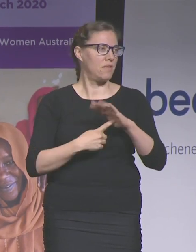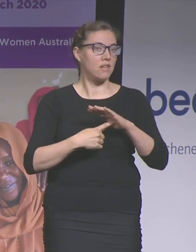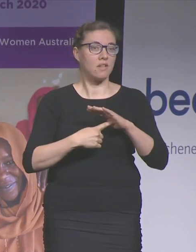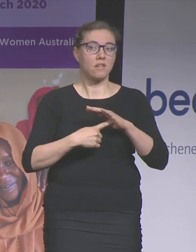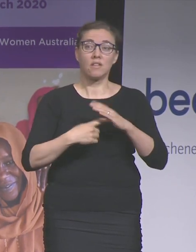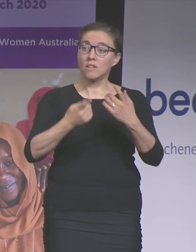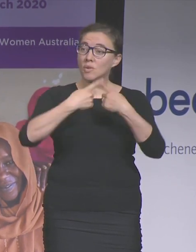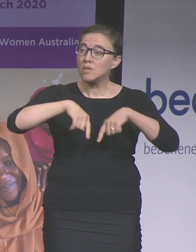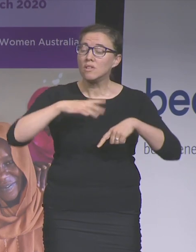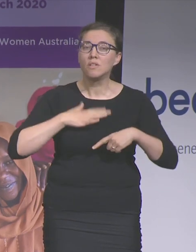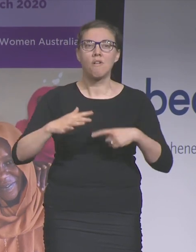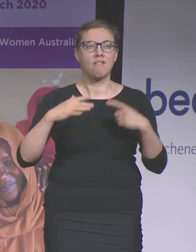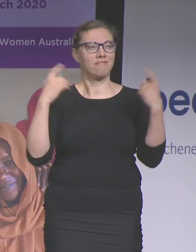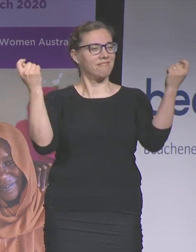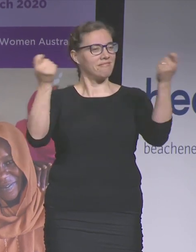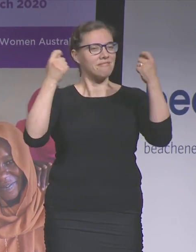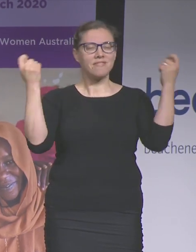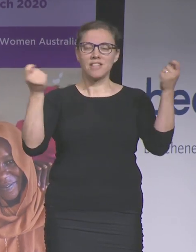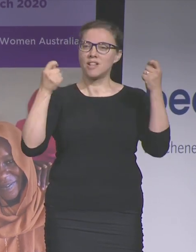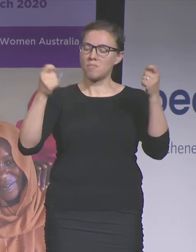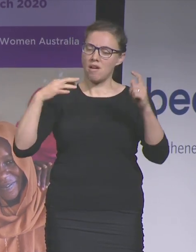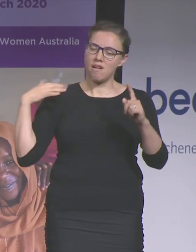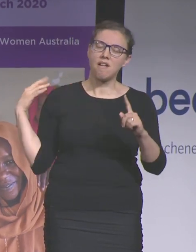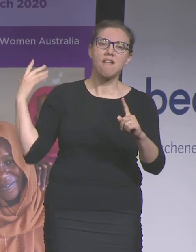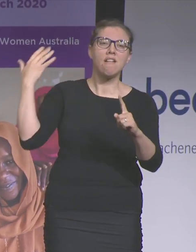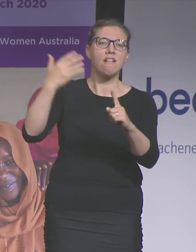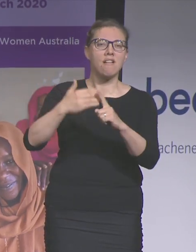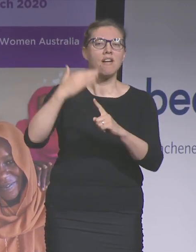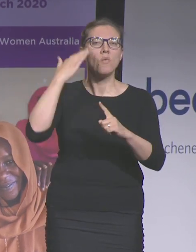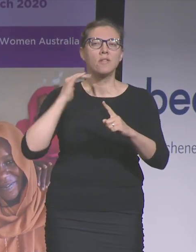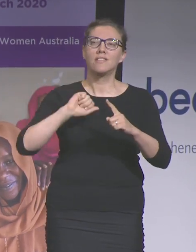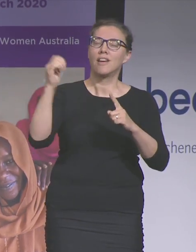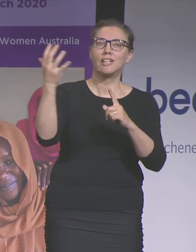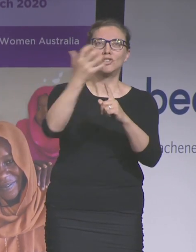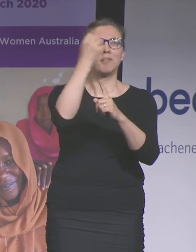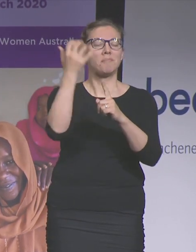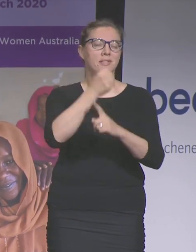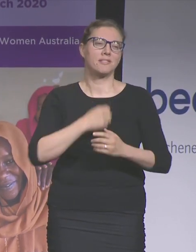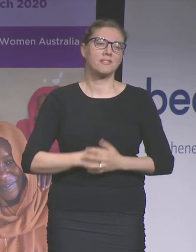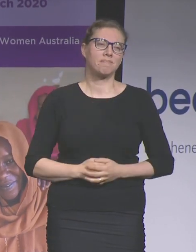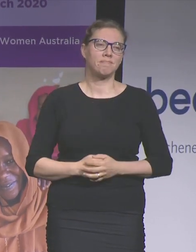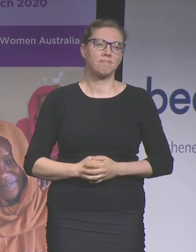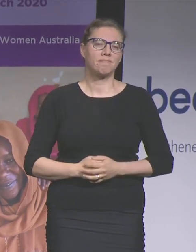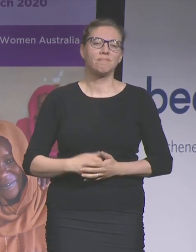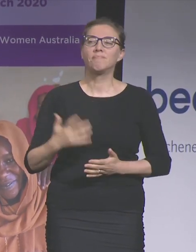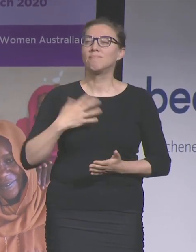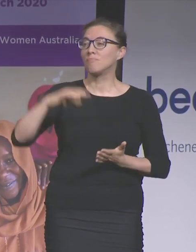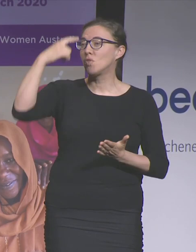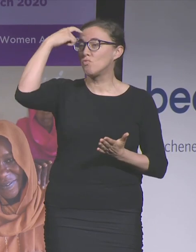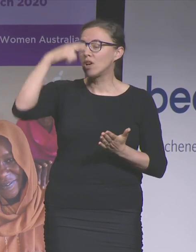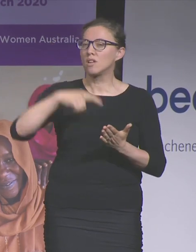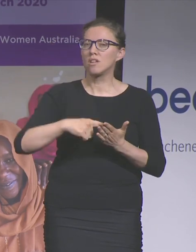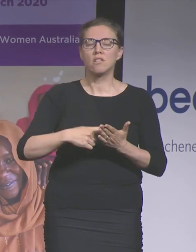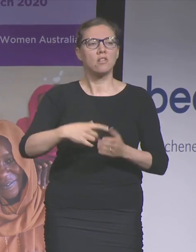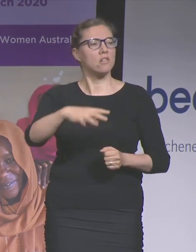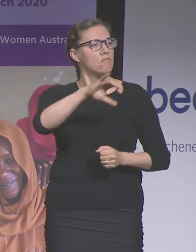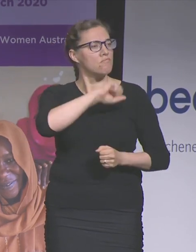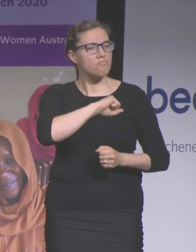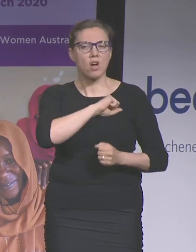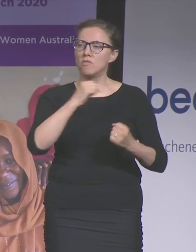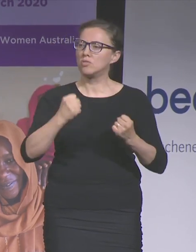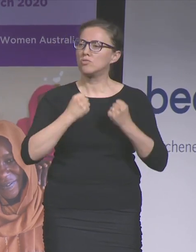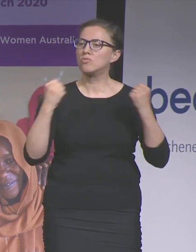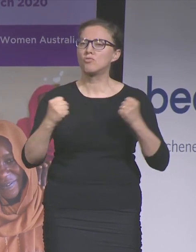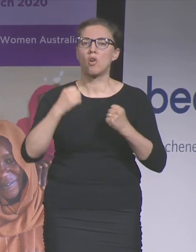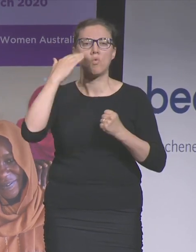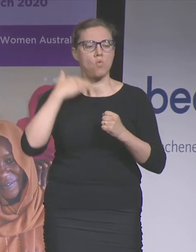extraordinary achievements and progress that women have made. We want to recognise the courageous women who paved the way for us and we want